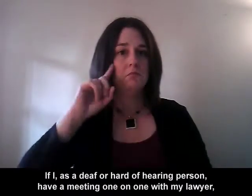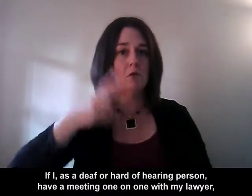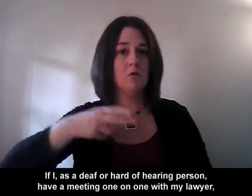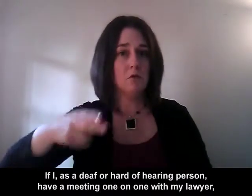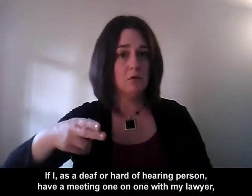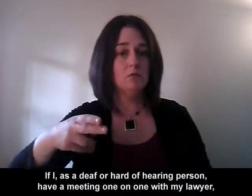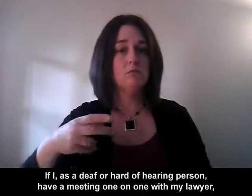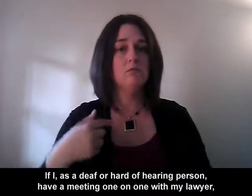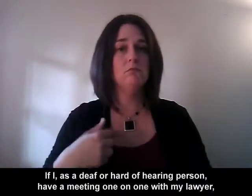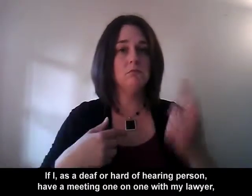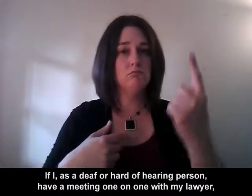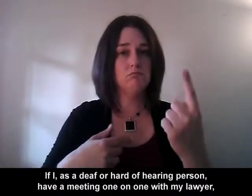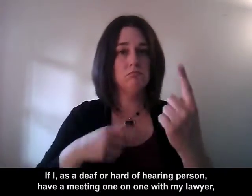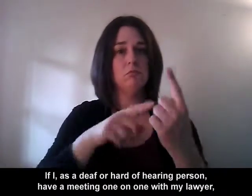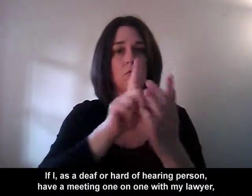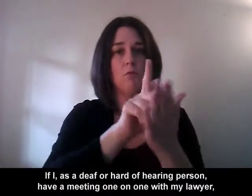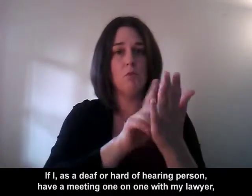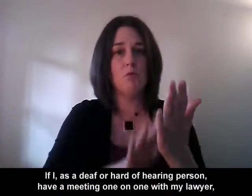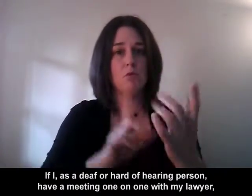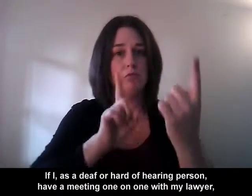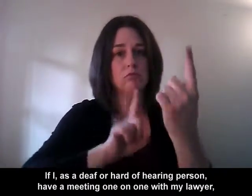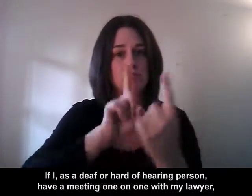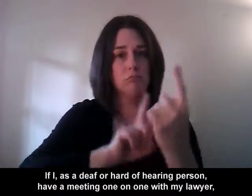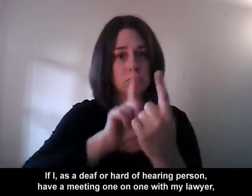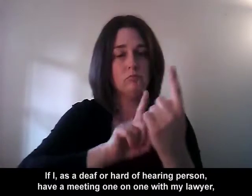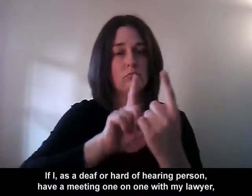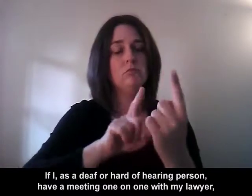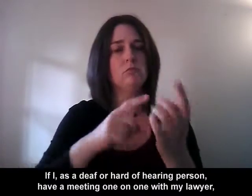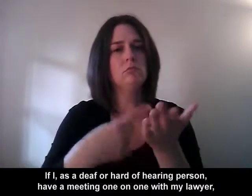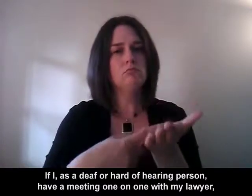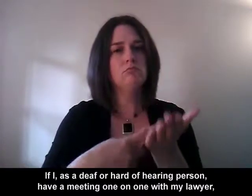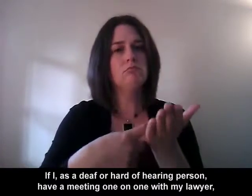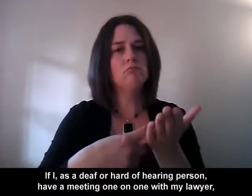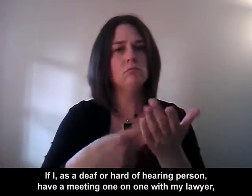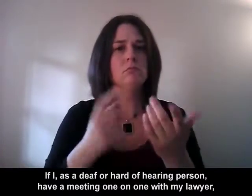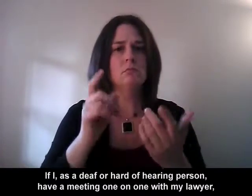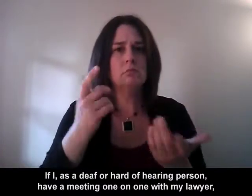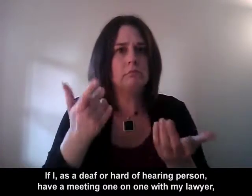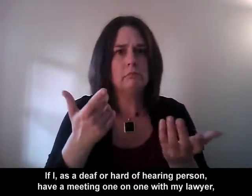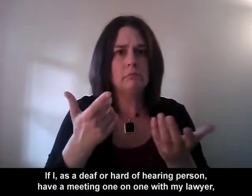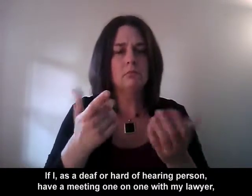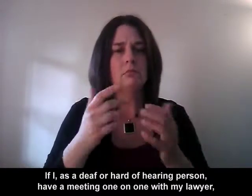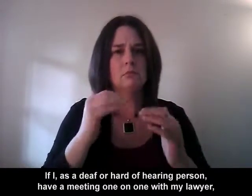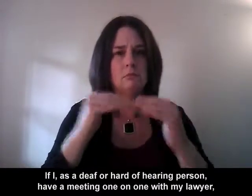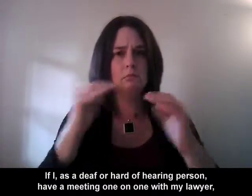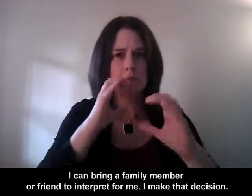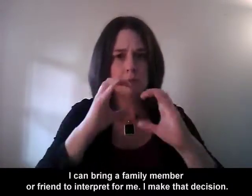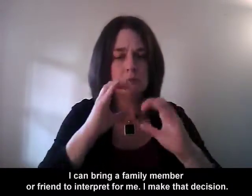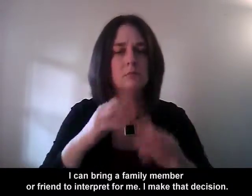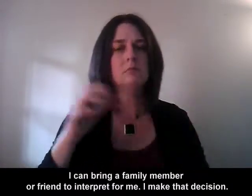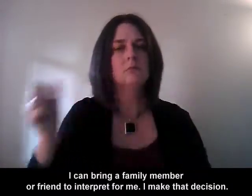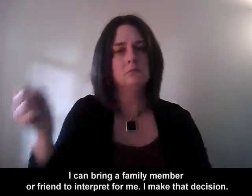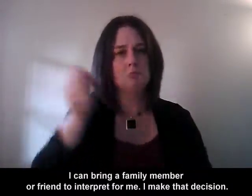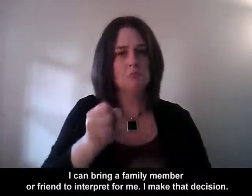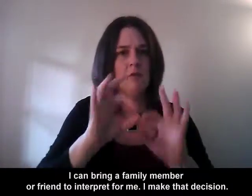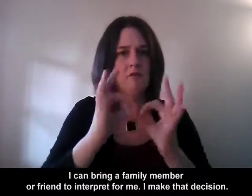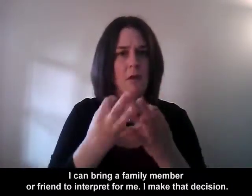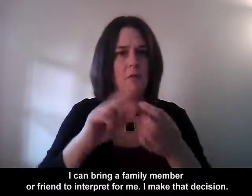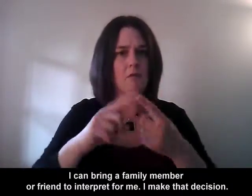If I, as a deaf or hard of hearing person, have a meeting one on one with my lawyer, I can bring a family member